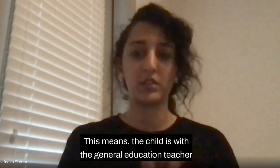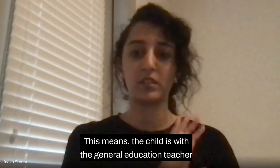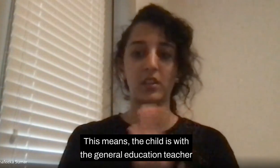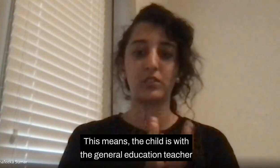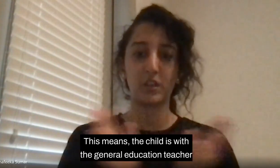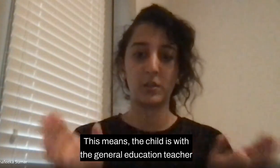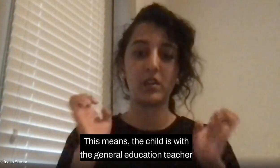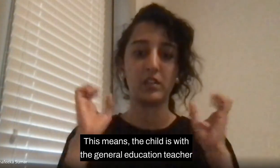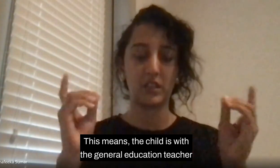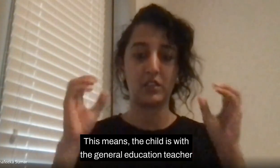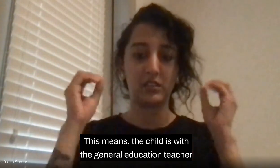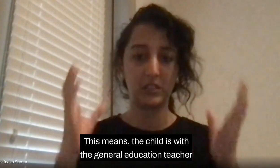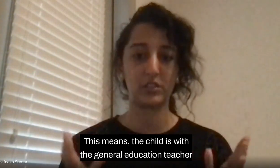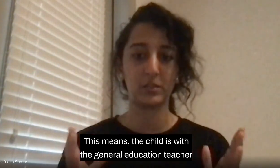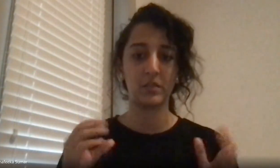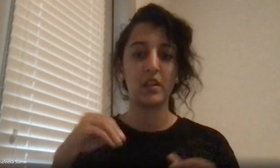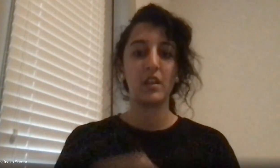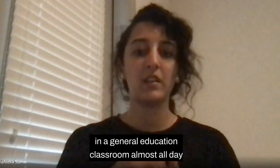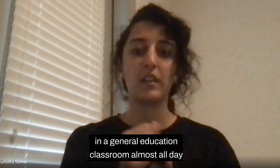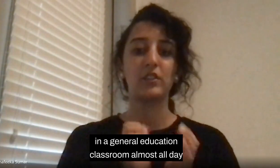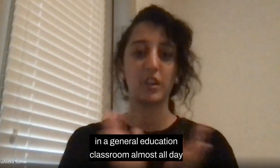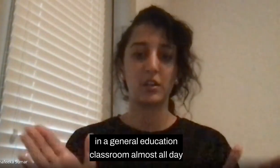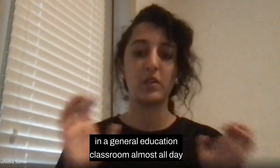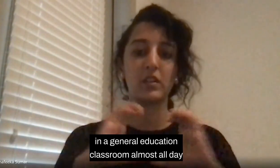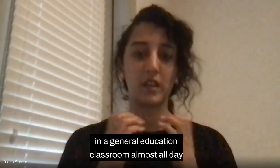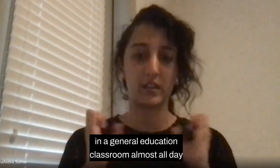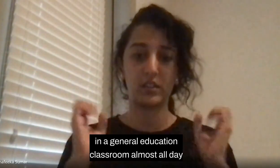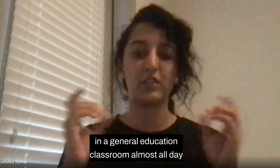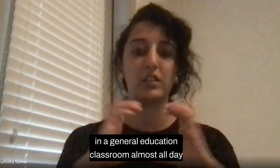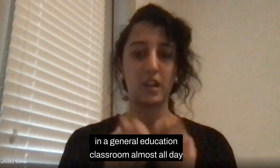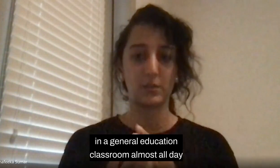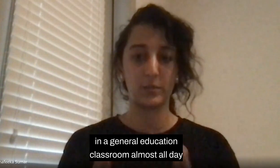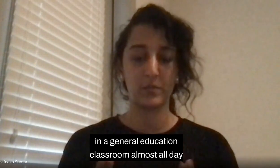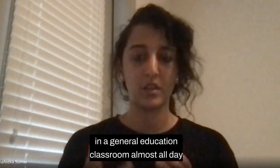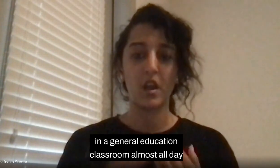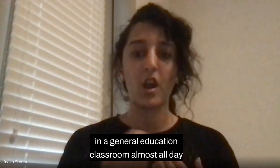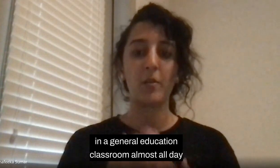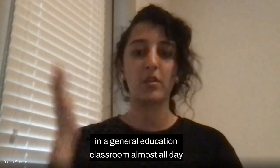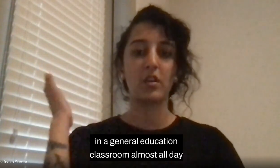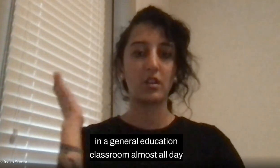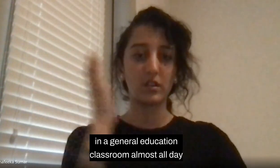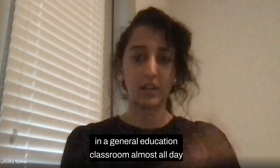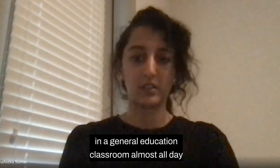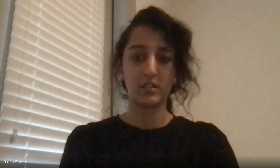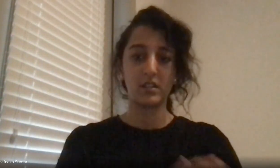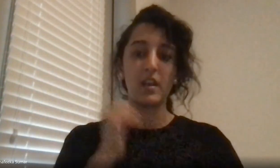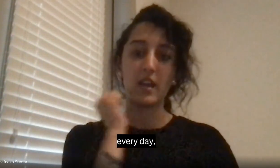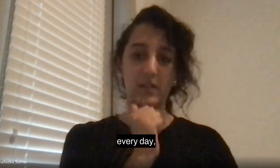the general education teacher in the general education classroom all day, every